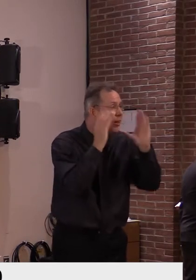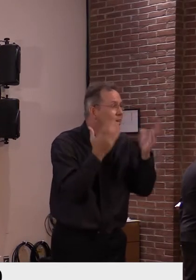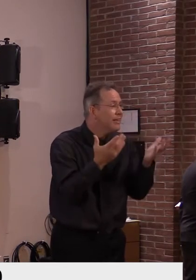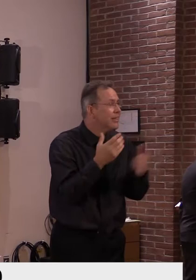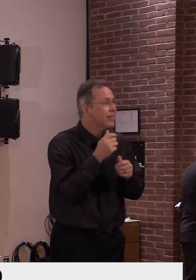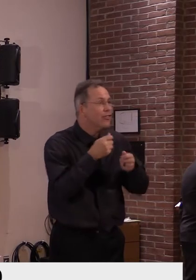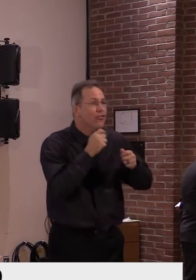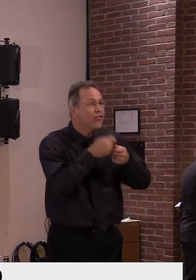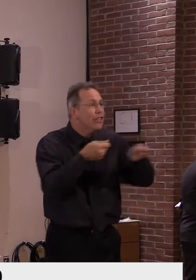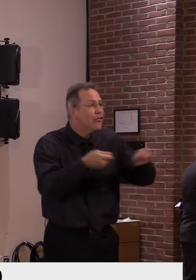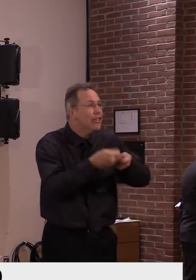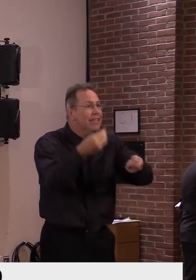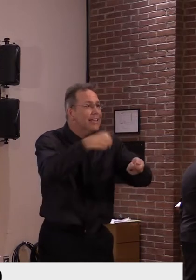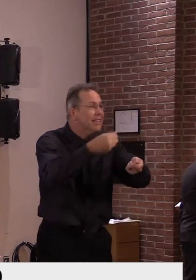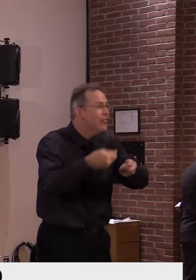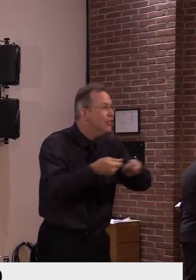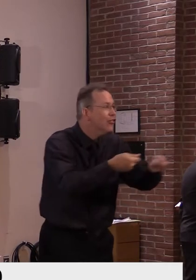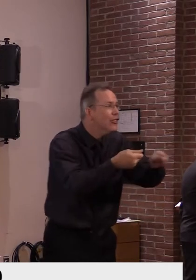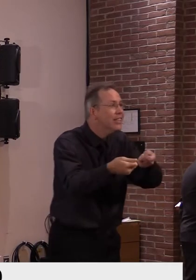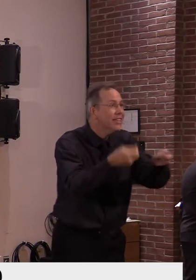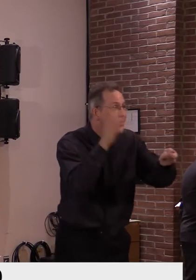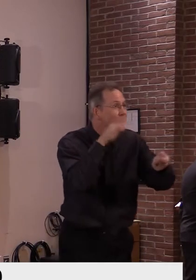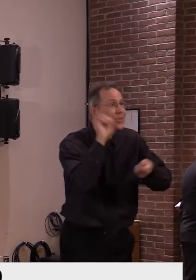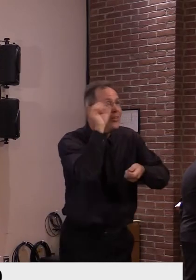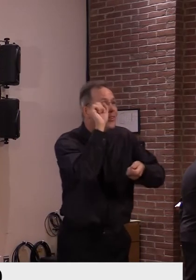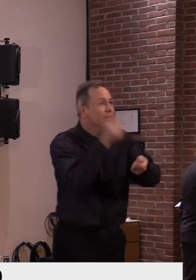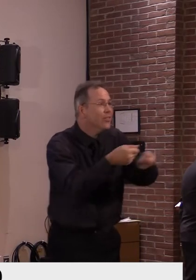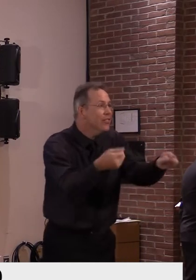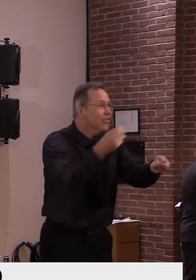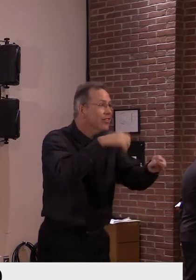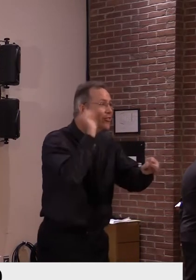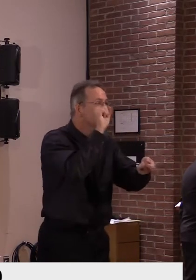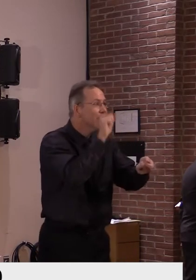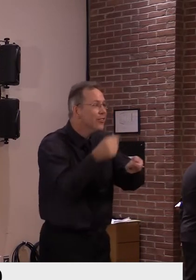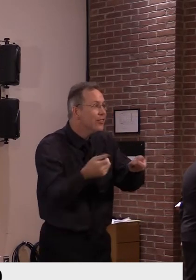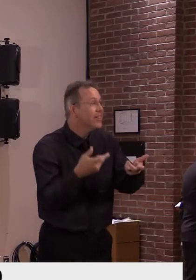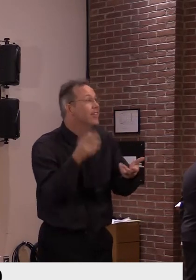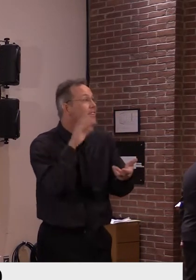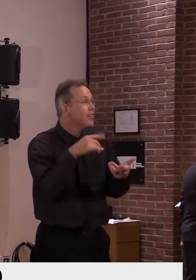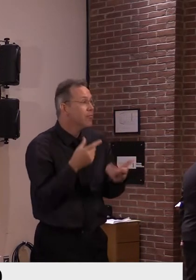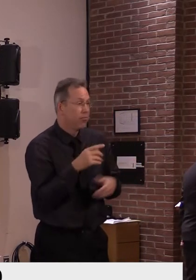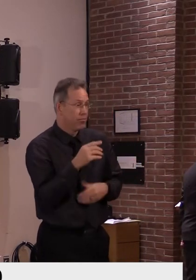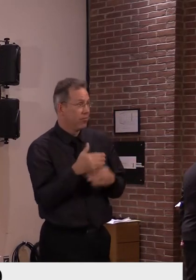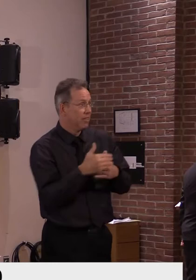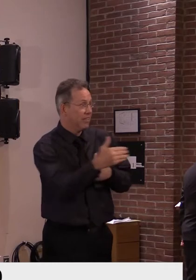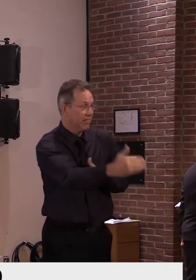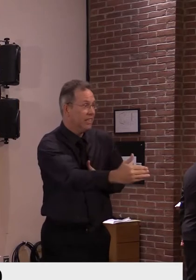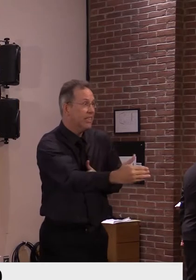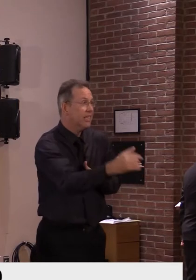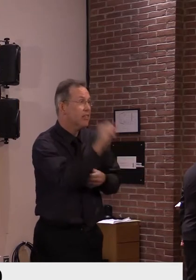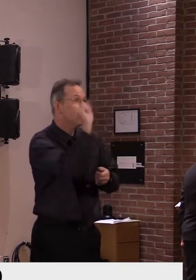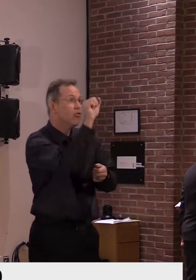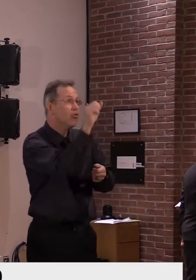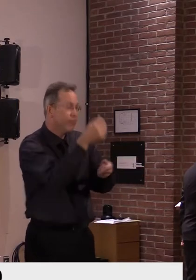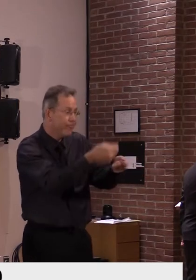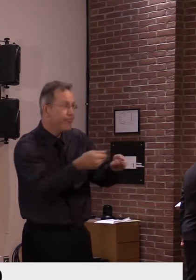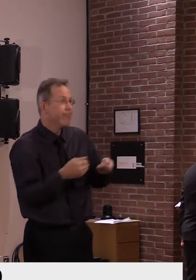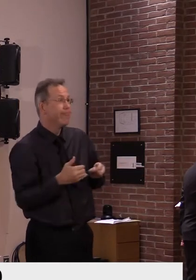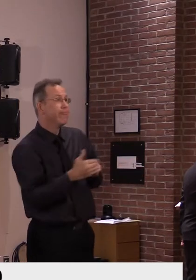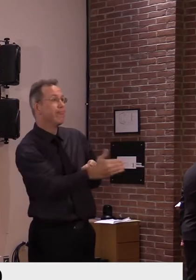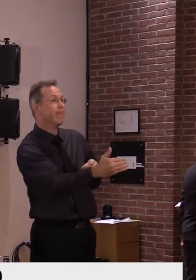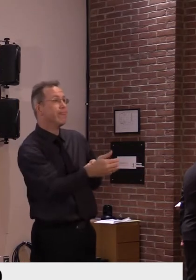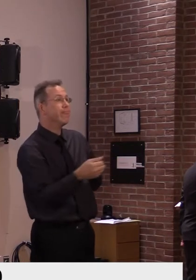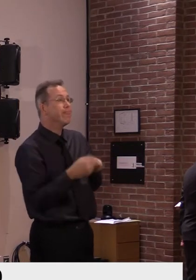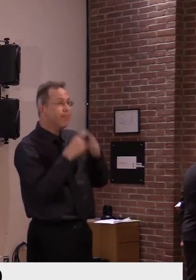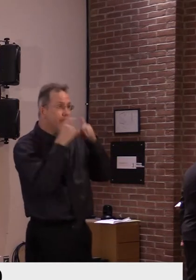Six-foot spaces, masks on faces, avoid crowded places. If you're going out, definitely